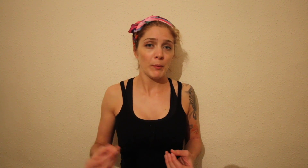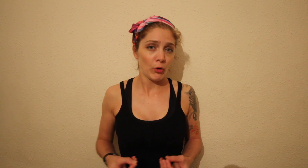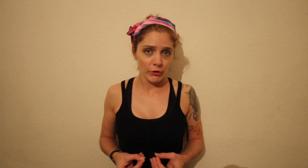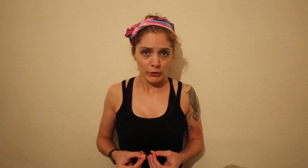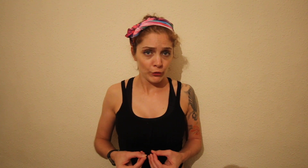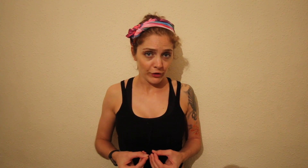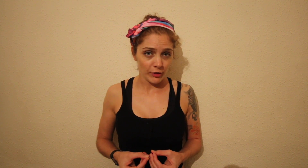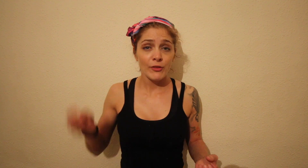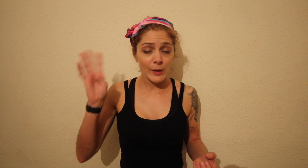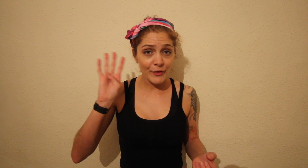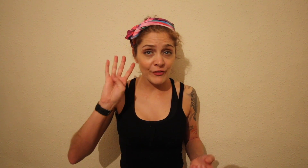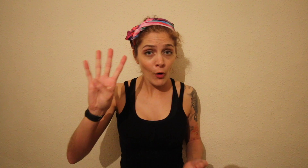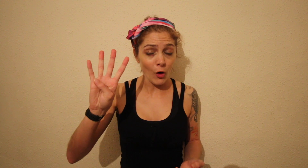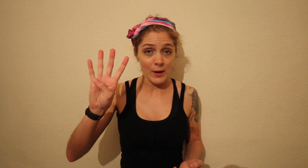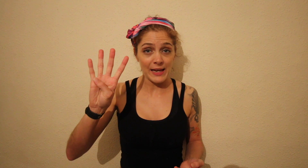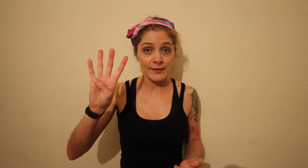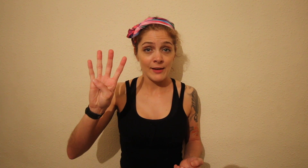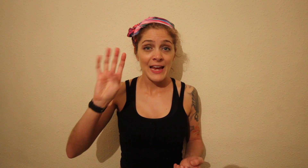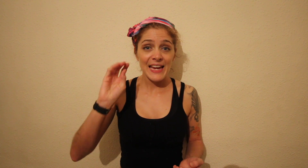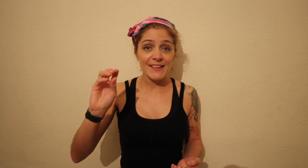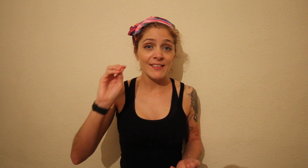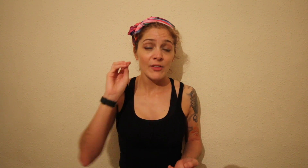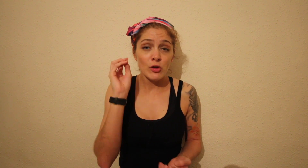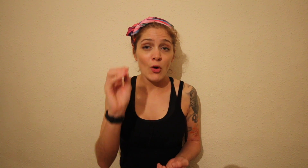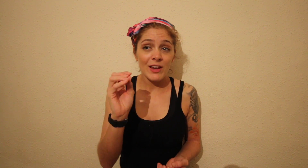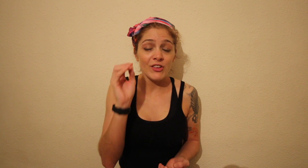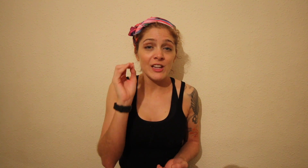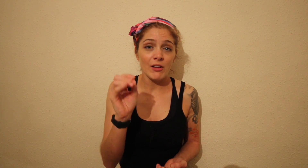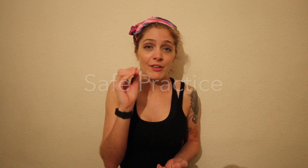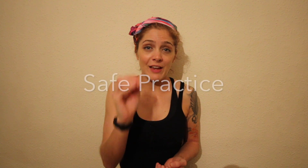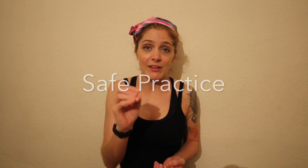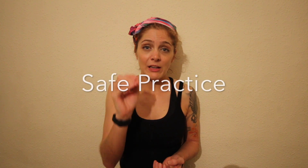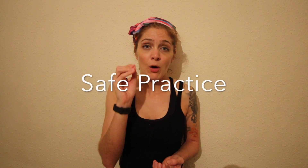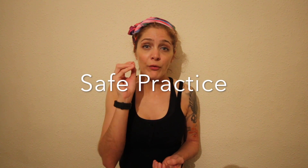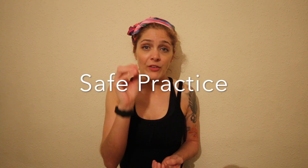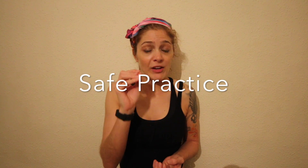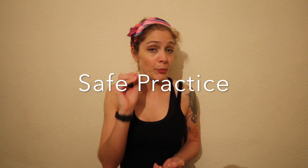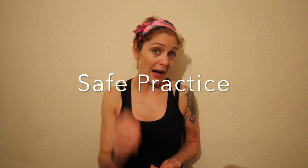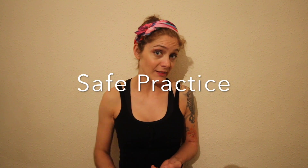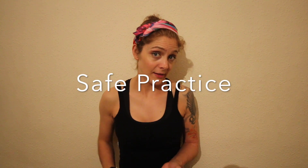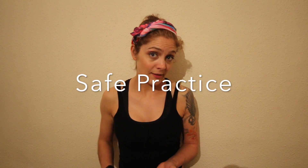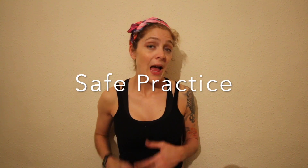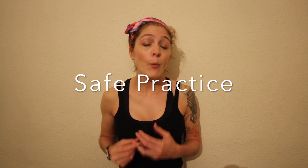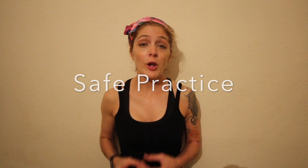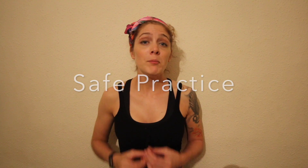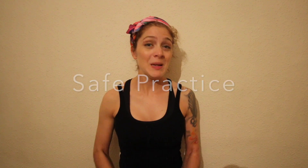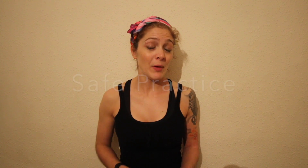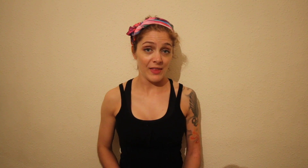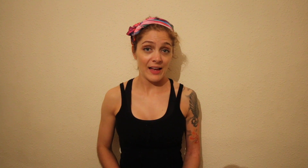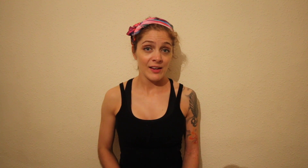important than nutrition. So number four on my list is the knowledge and the understanding of safe practice and what I mean by that